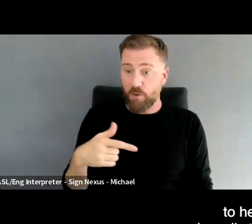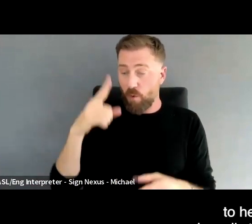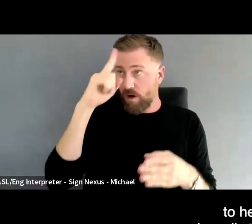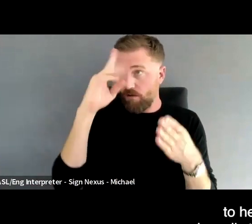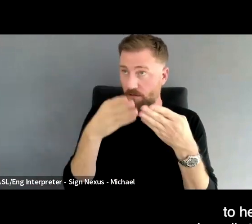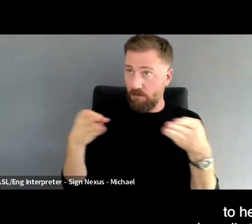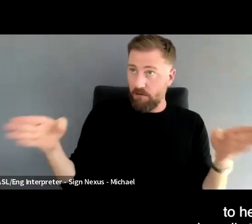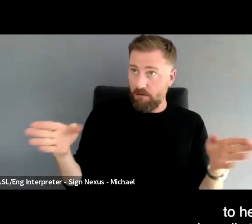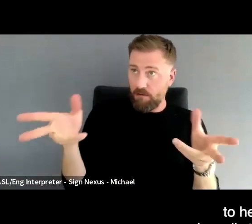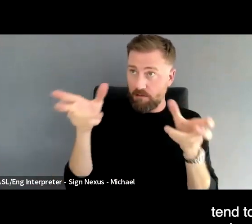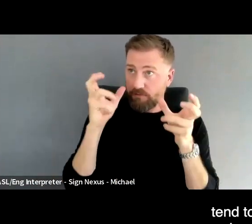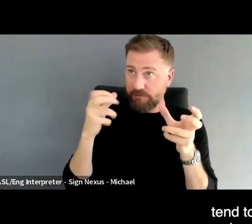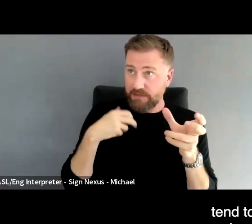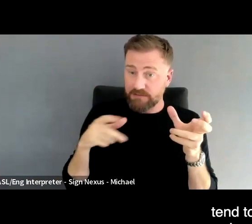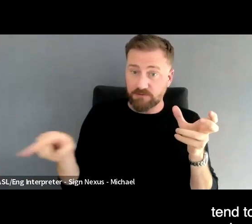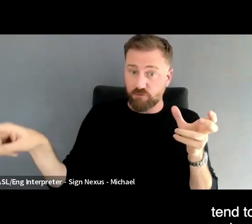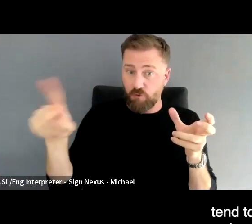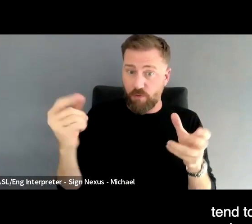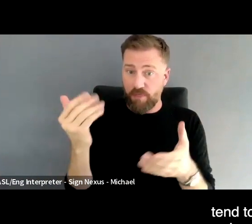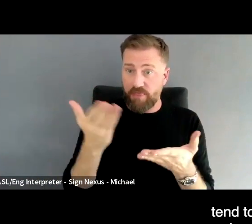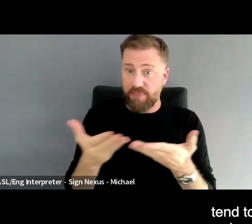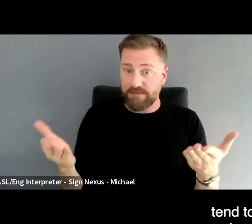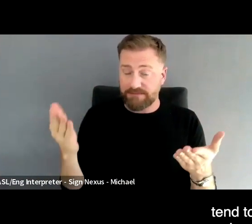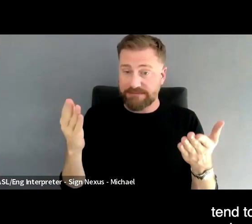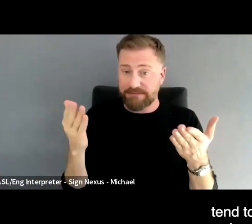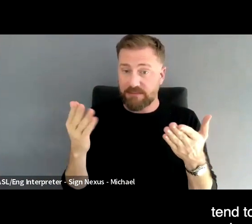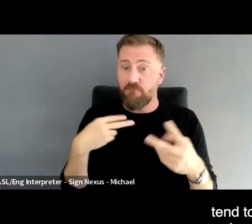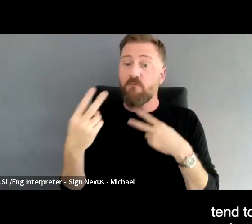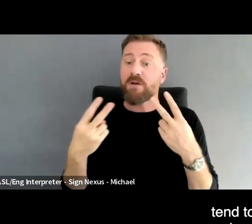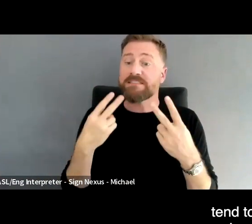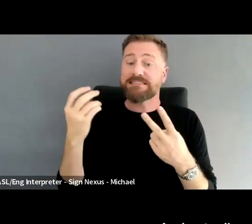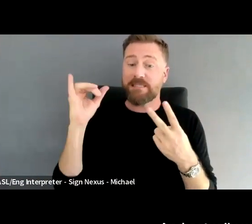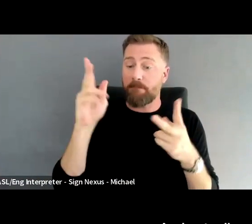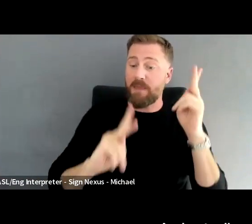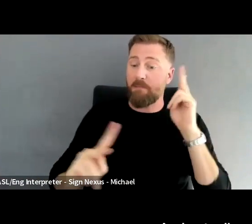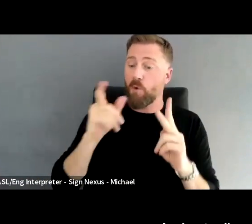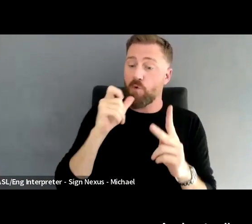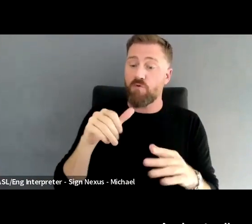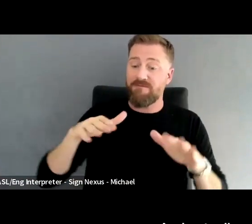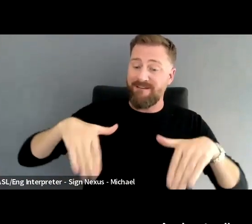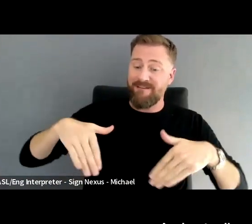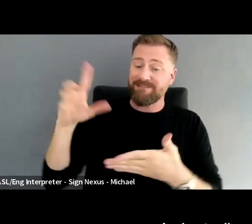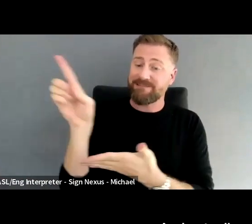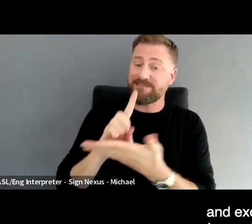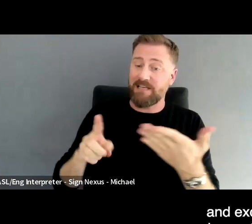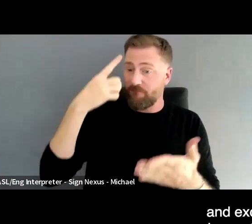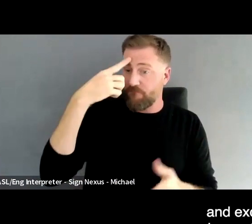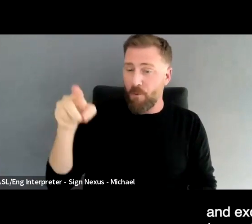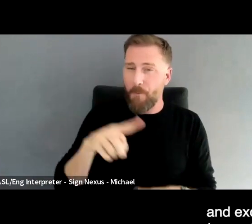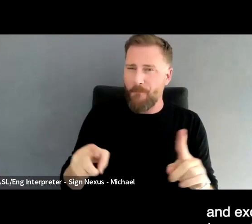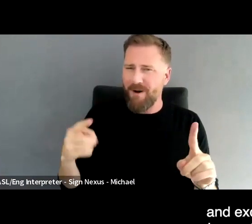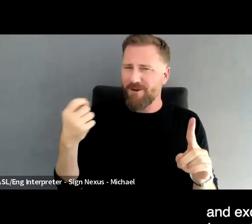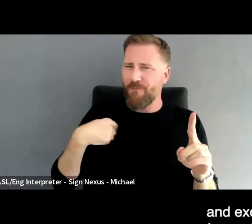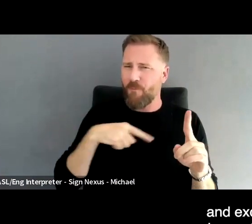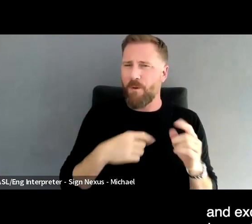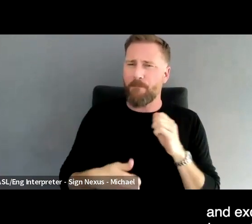to those that today tend to be under-heard and under-designed for, actually where the most interesting and exciting